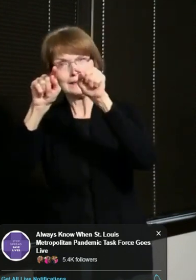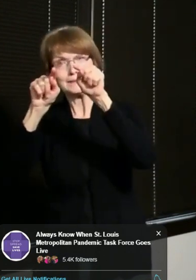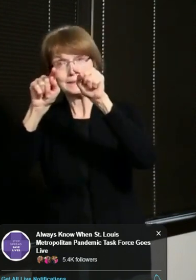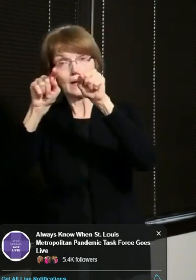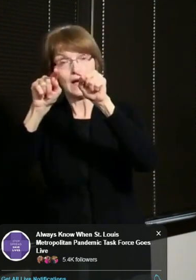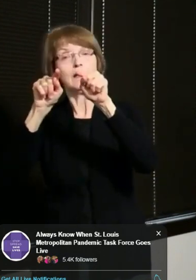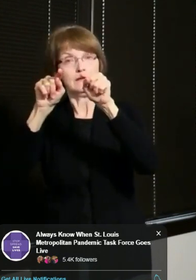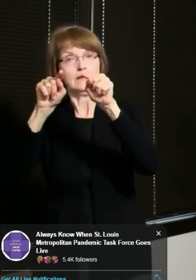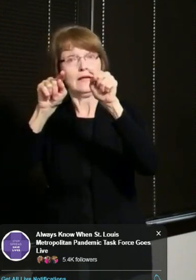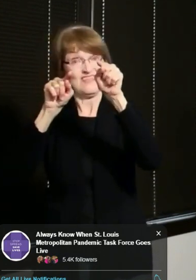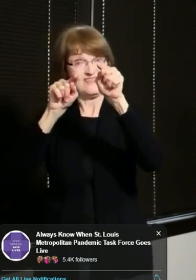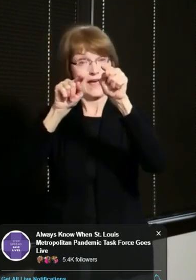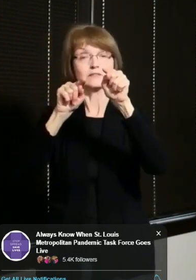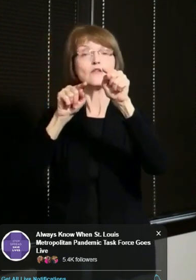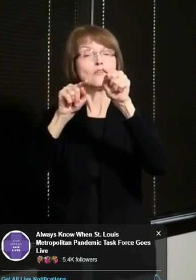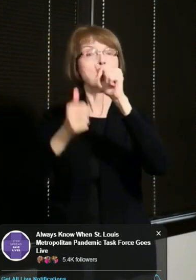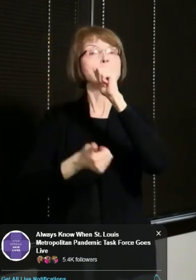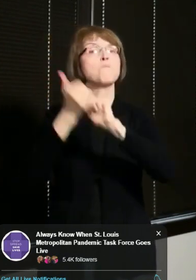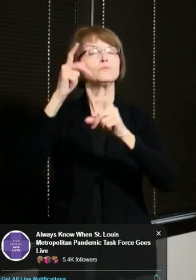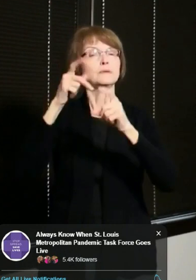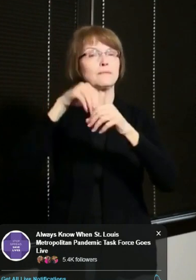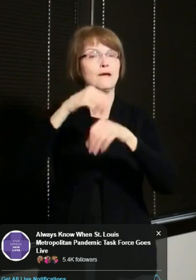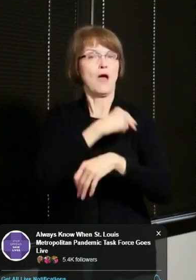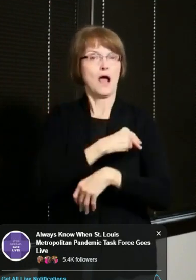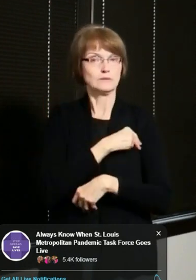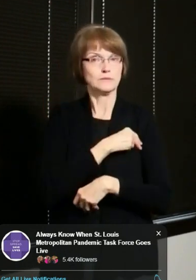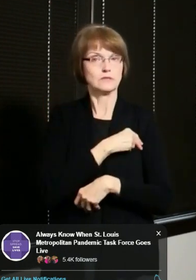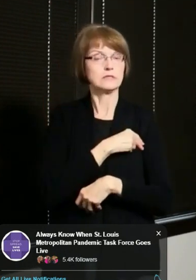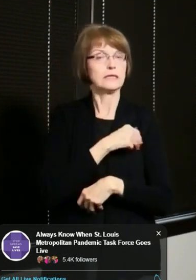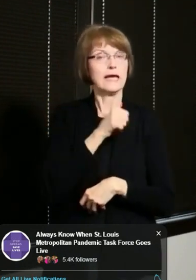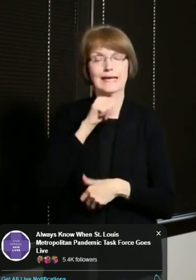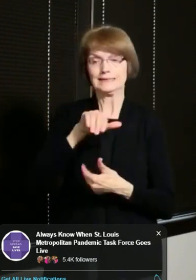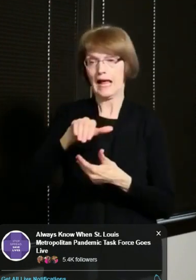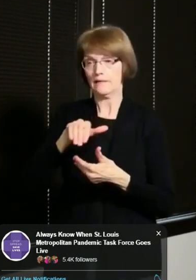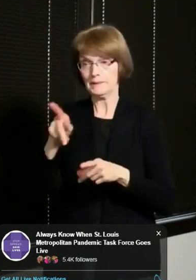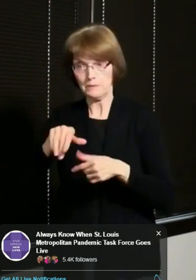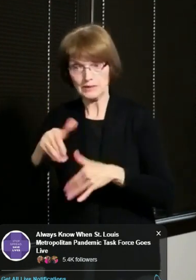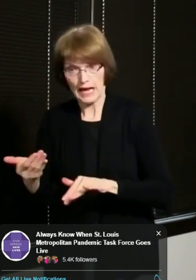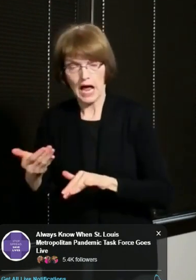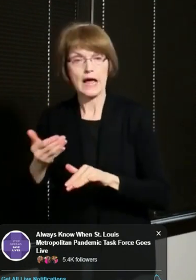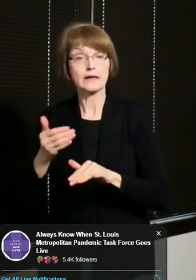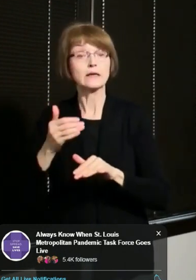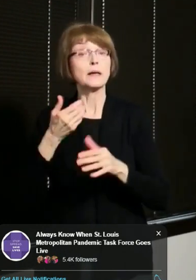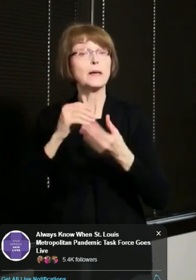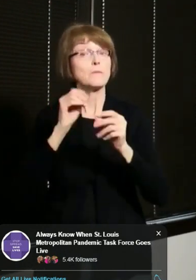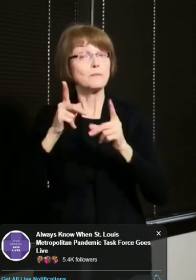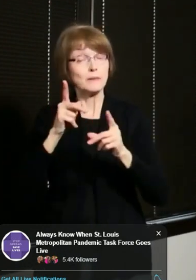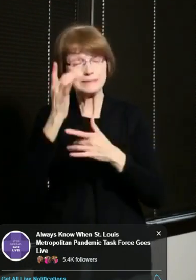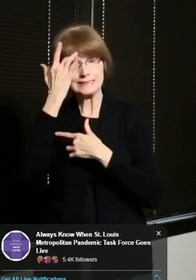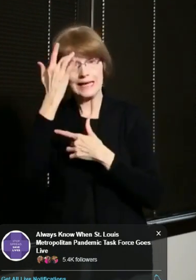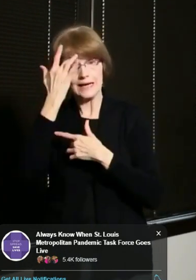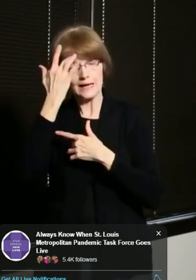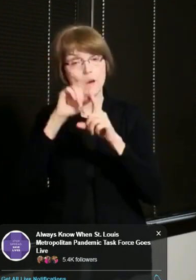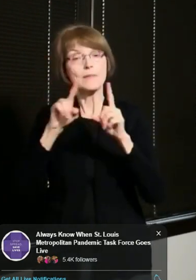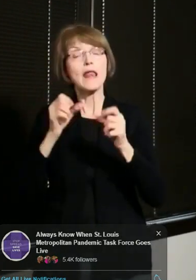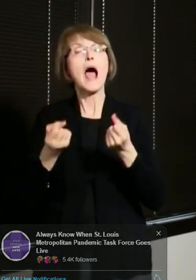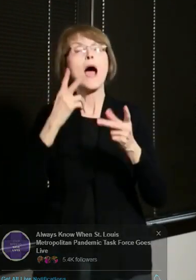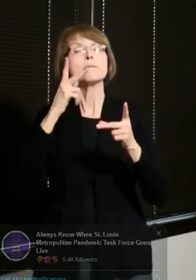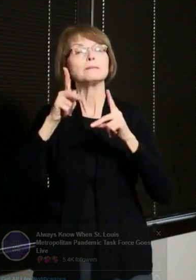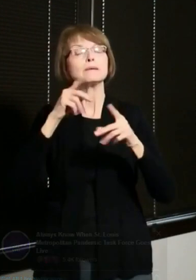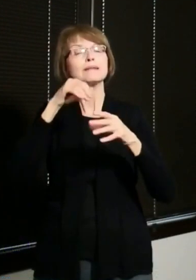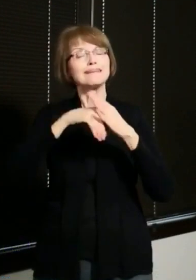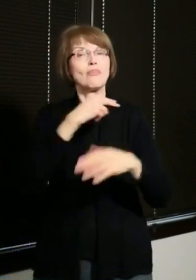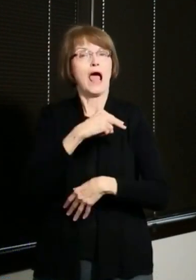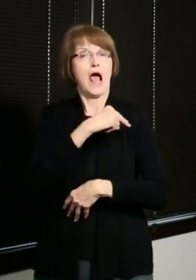our hospitals. So it's not numbers of deaths or numbers of infections. It's the number of patients that are hospitalized